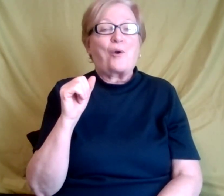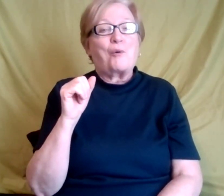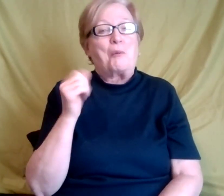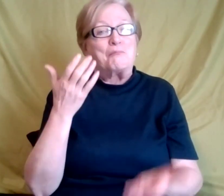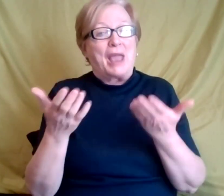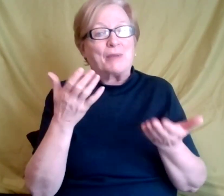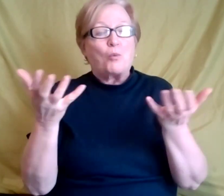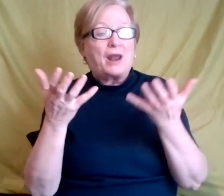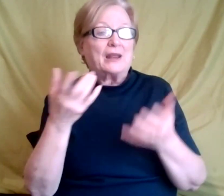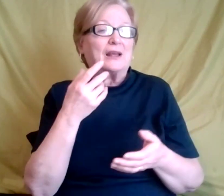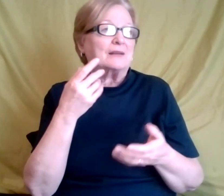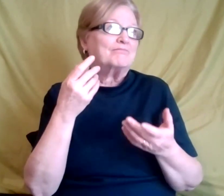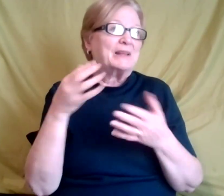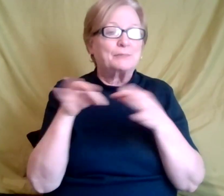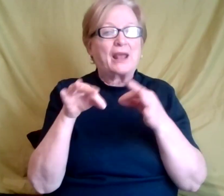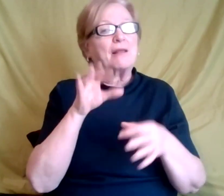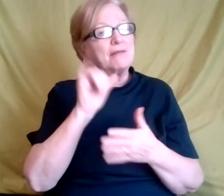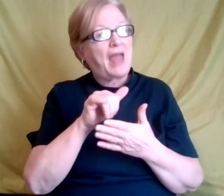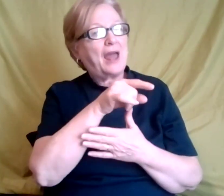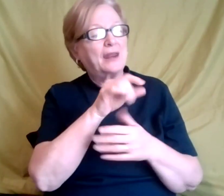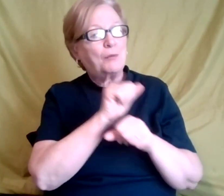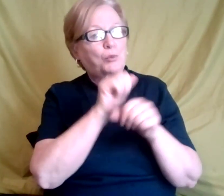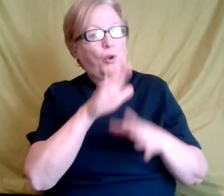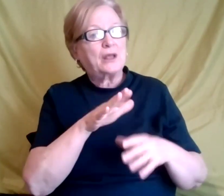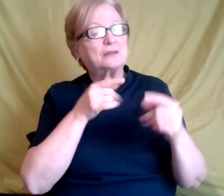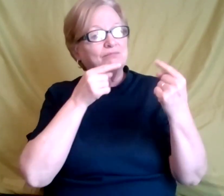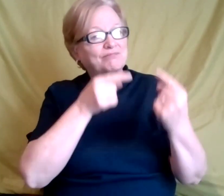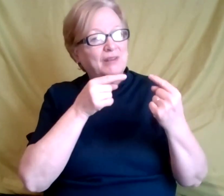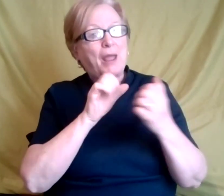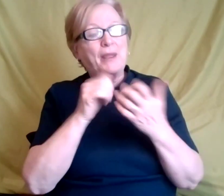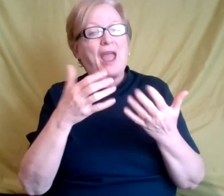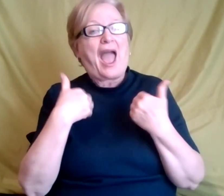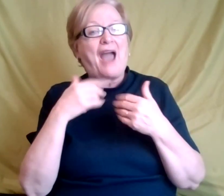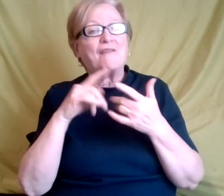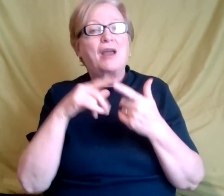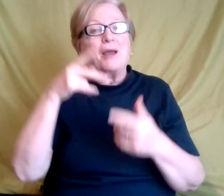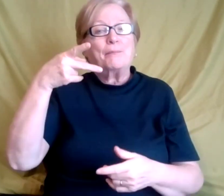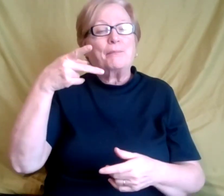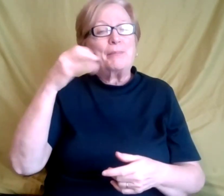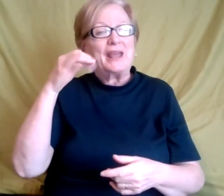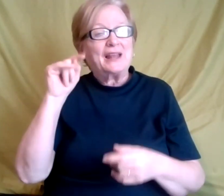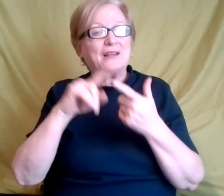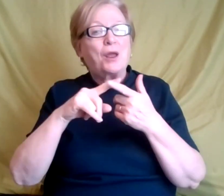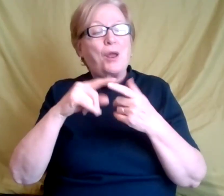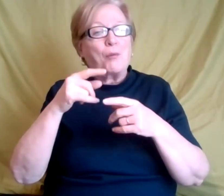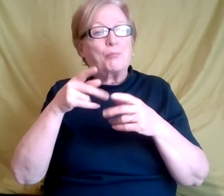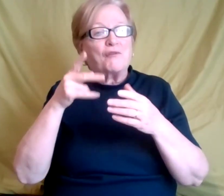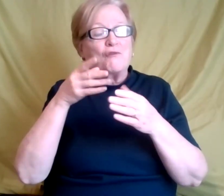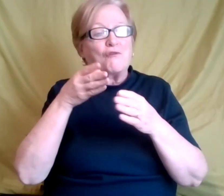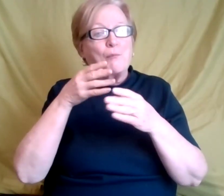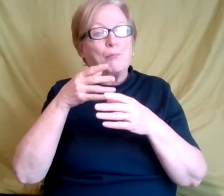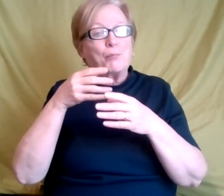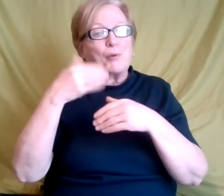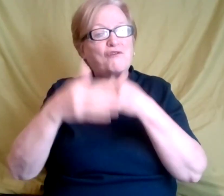things like, okay, well, this employee is struggling. Let's put them on a performance improvement plan or PIP for HR professionals out there. Um,